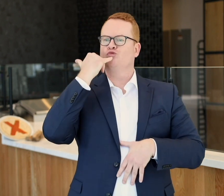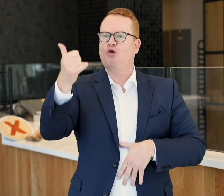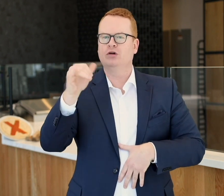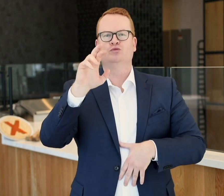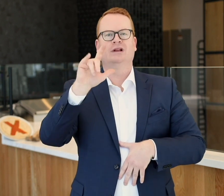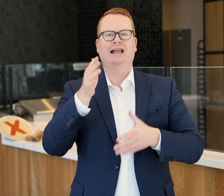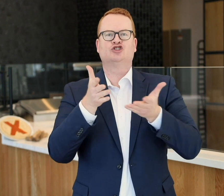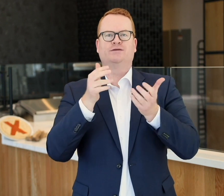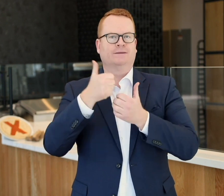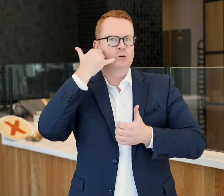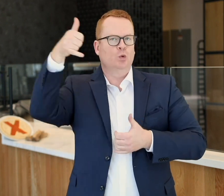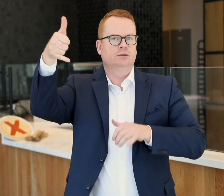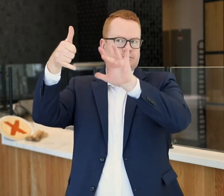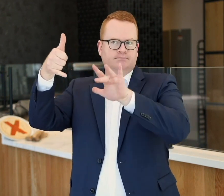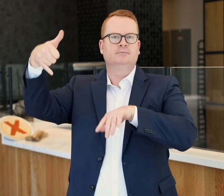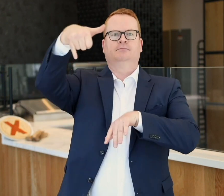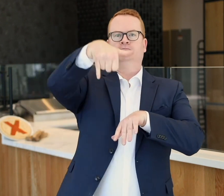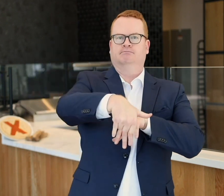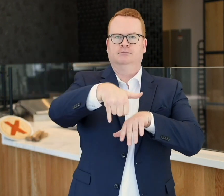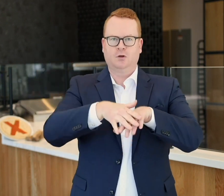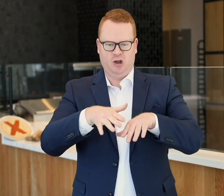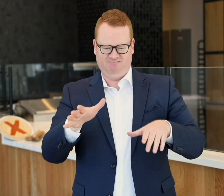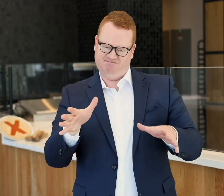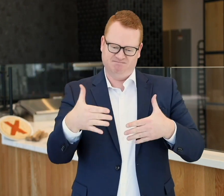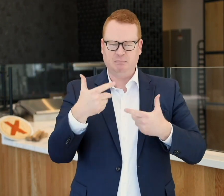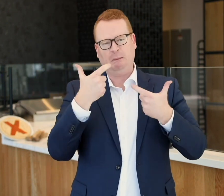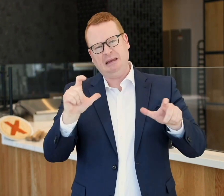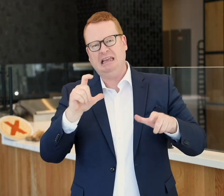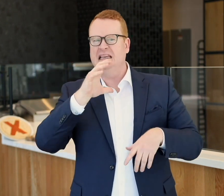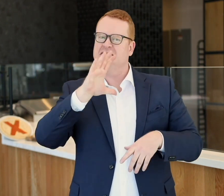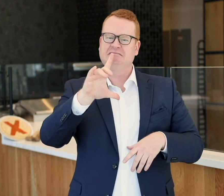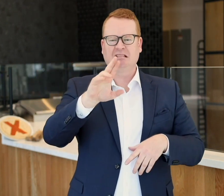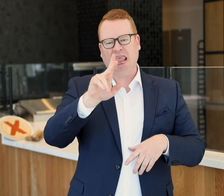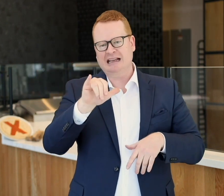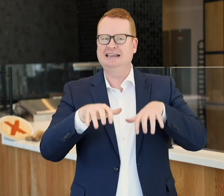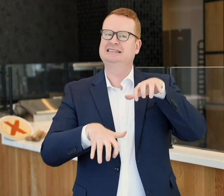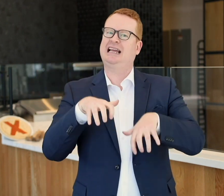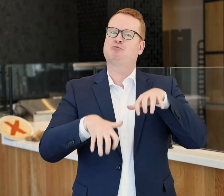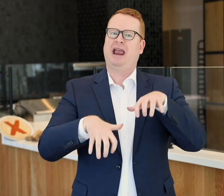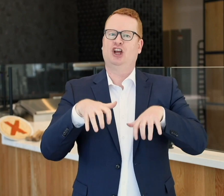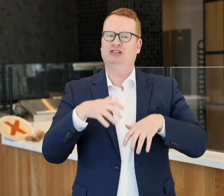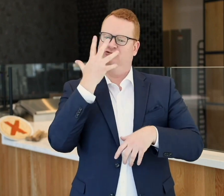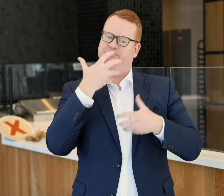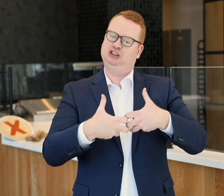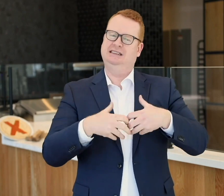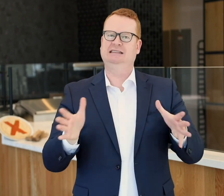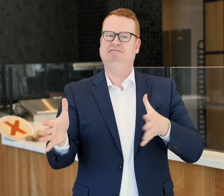dial in a relay service number, then put the phone handset on this big clunky typewriter looking machine that I was told made